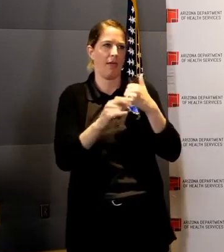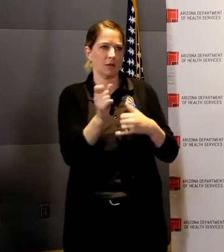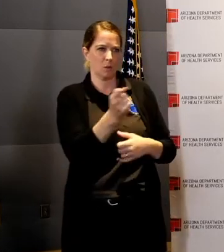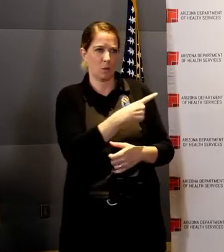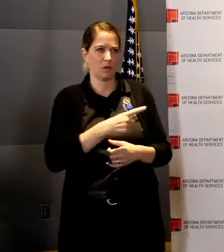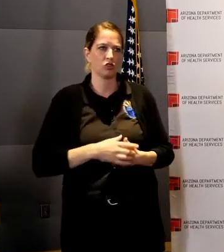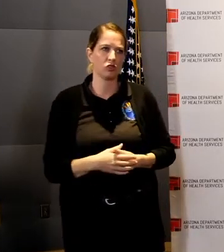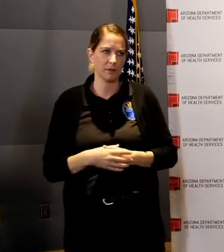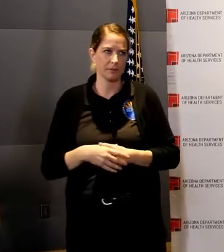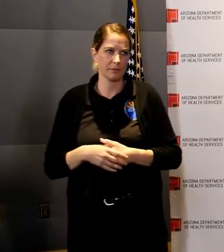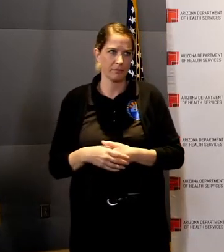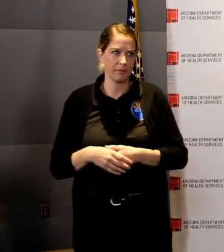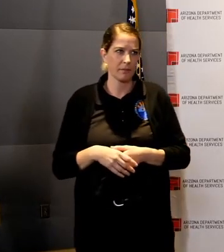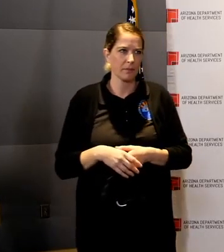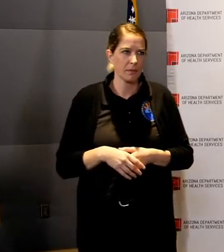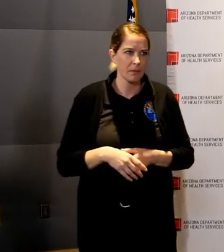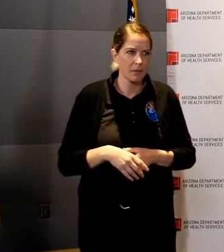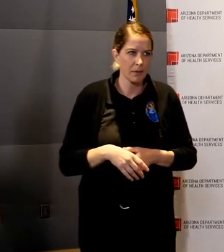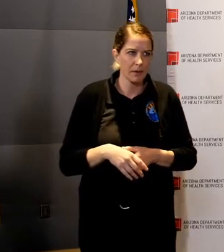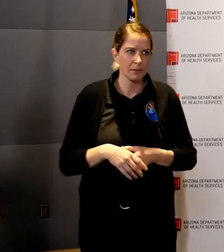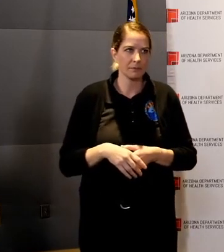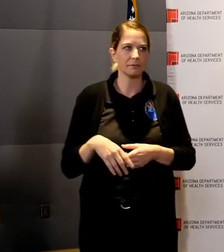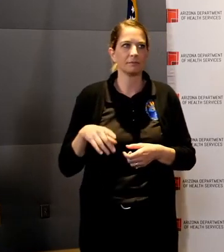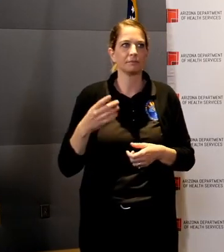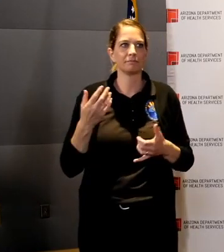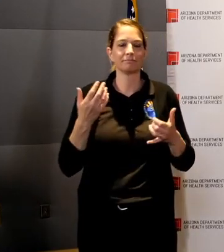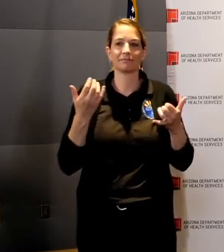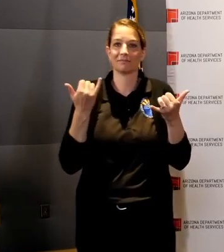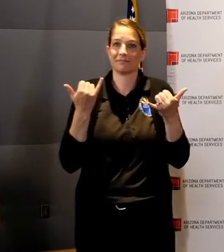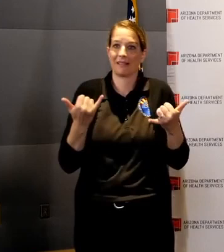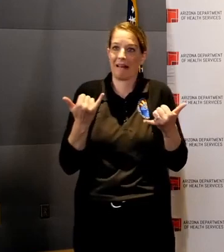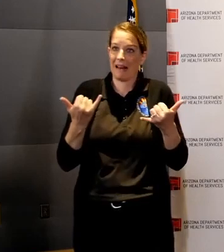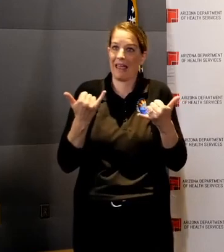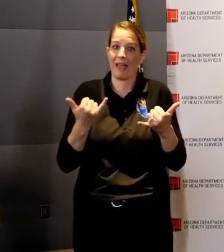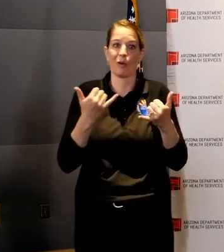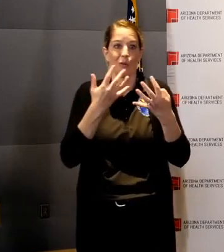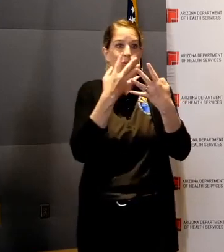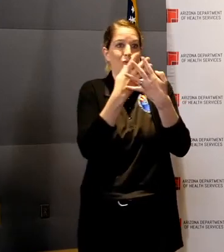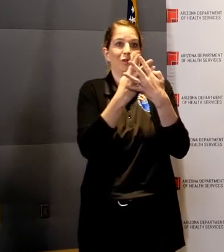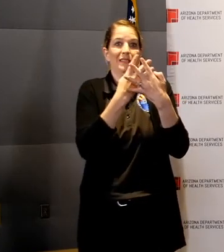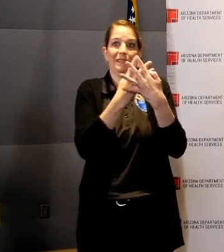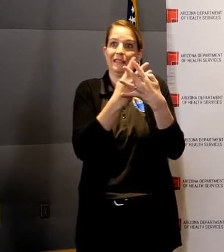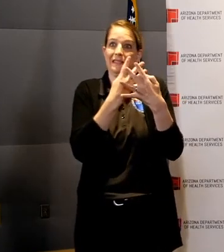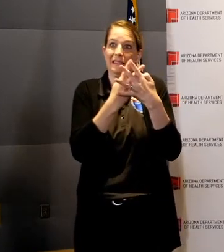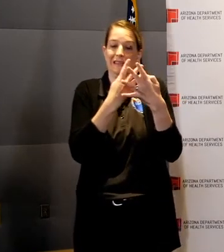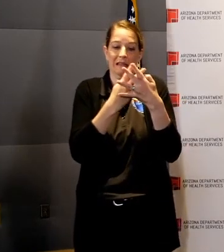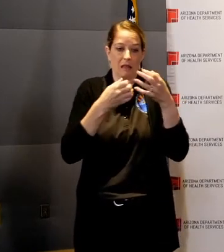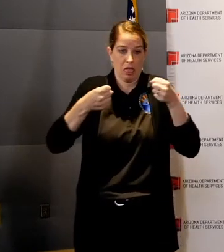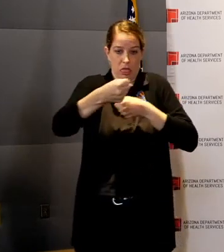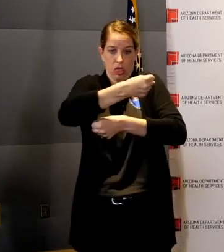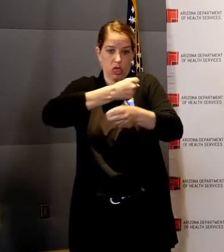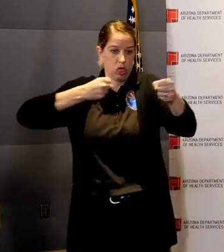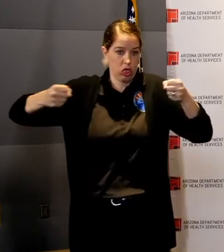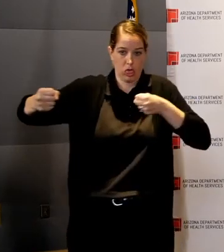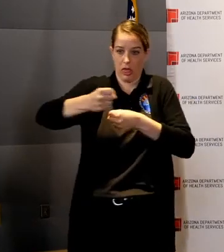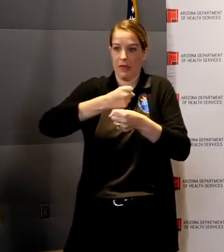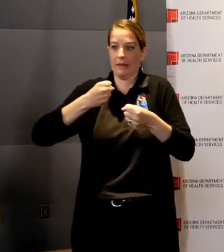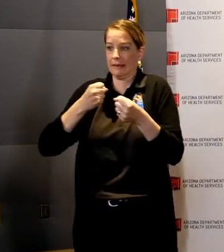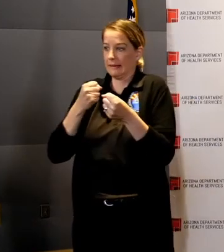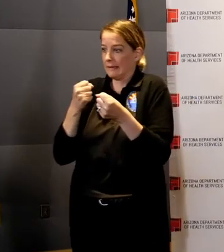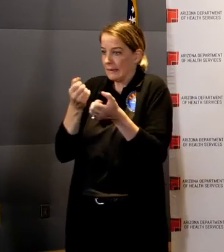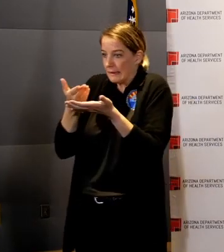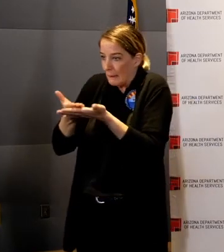you know, there are reports that SOAP is running low, that inmates are being moved around in large numbers. A, are you satisfied with